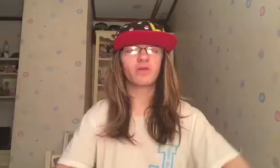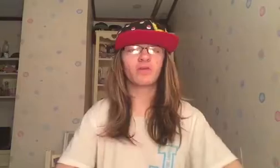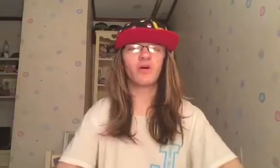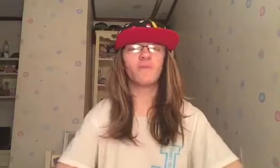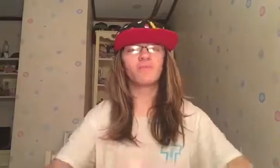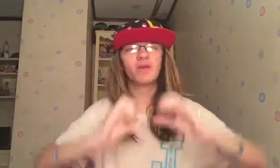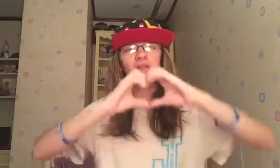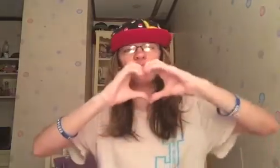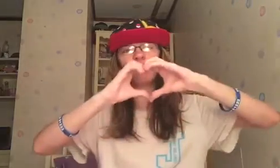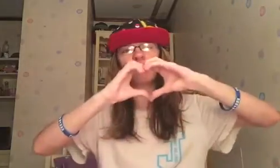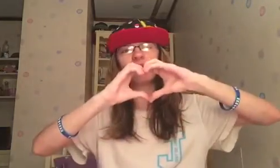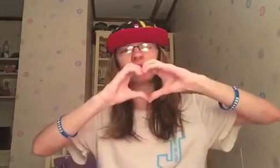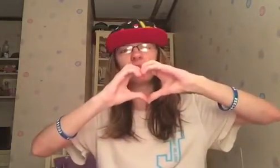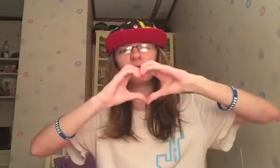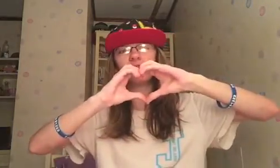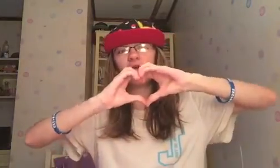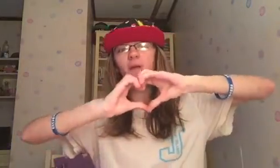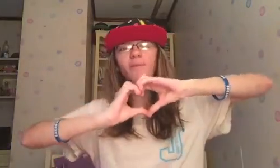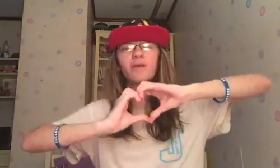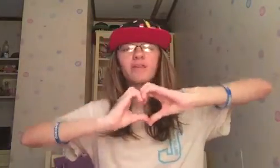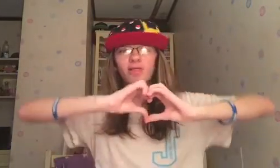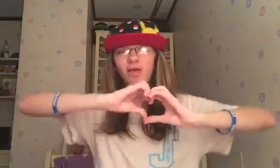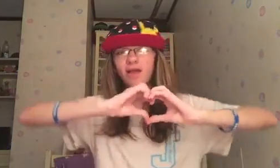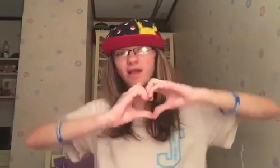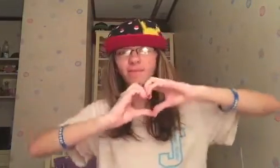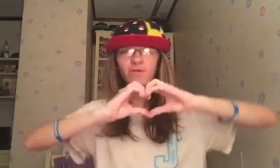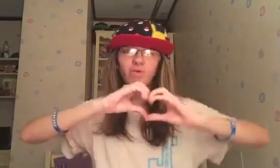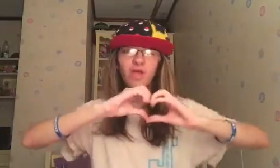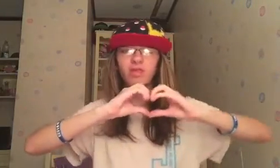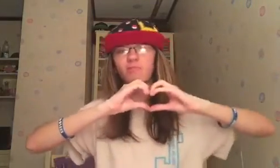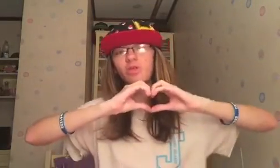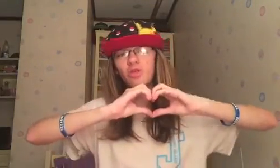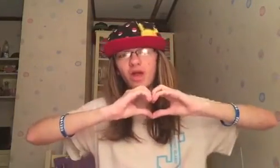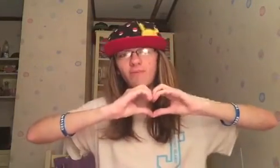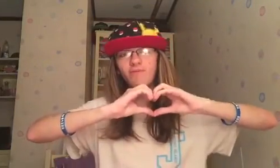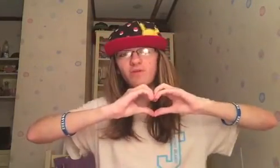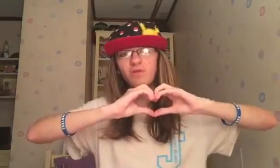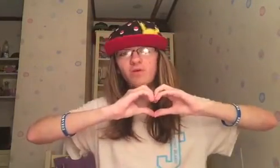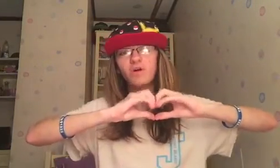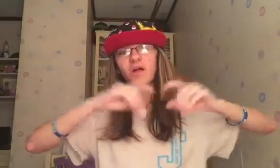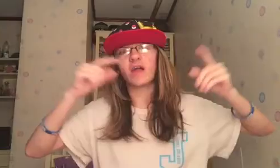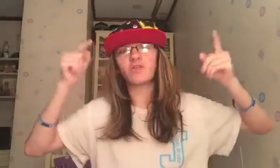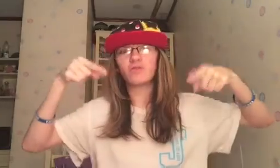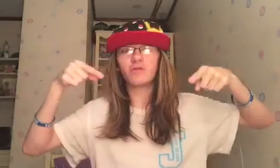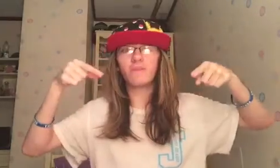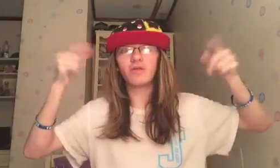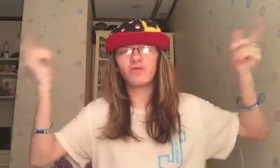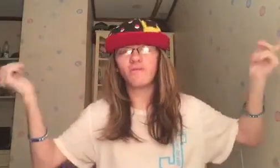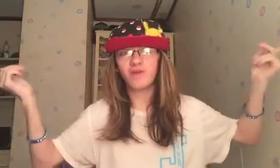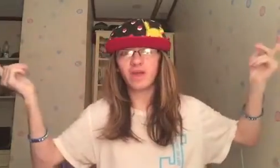So, love you guys so much. Please, like, comment, rate, and subscribe if you're new. And, turn on my notifications.